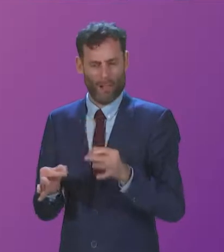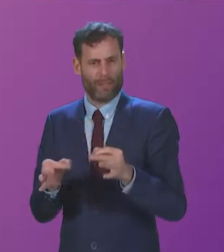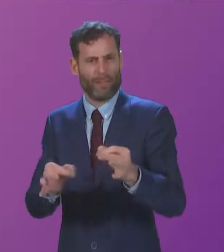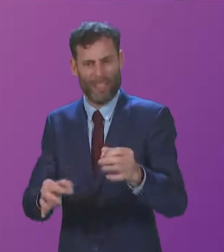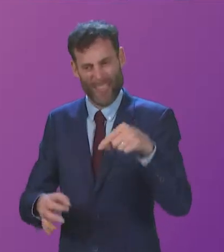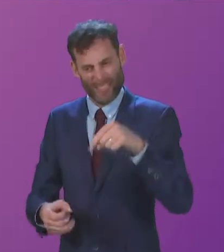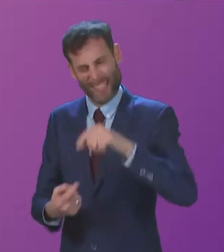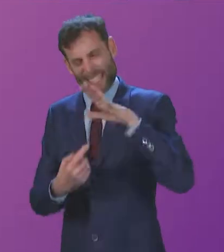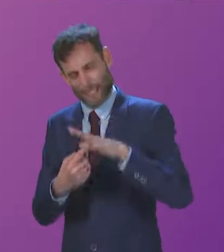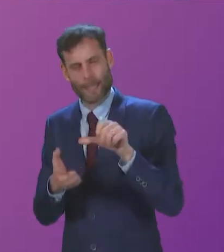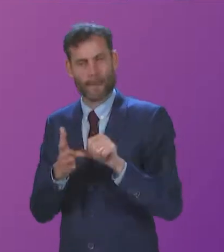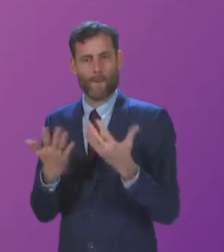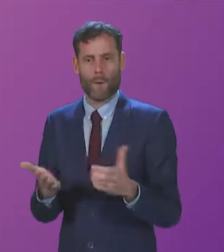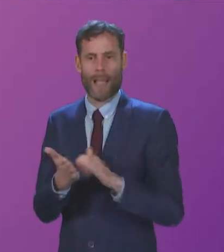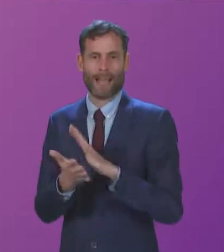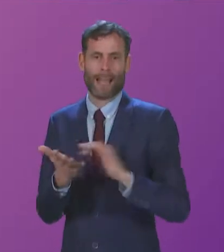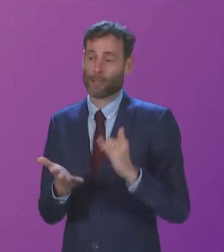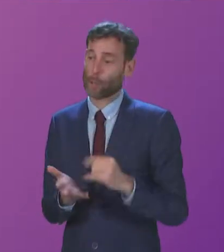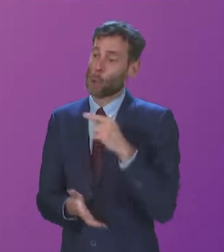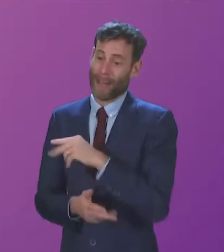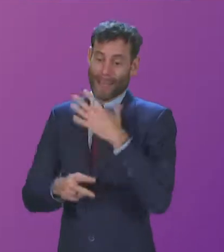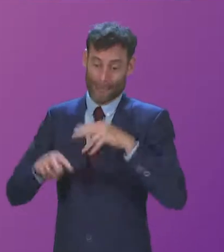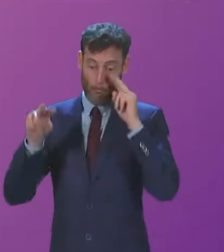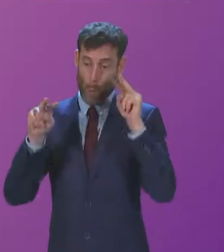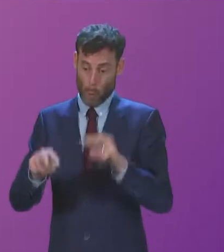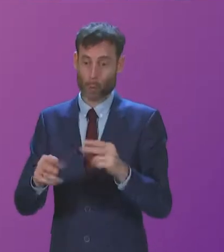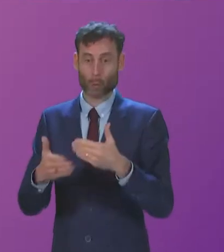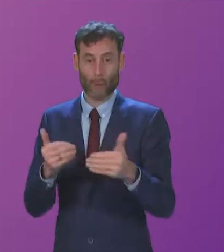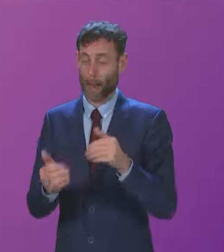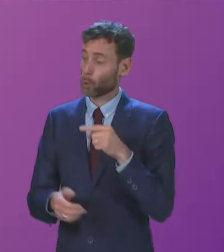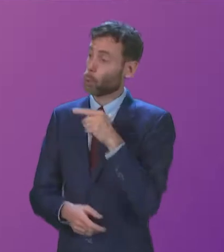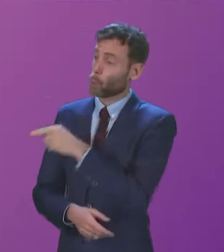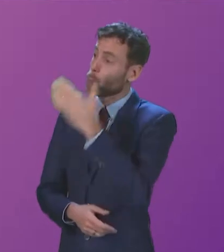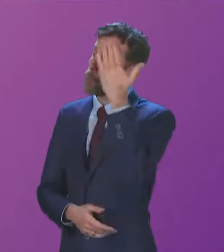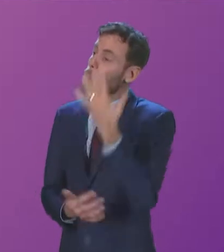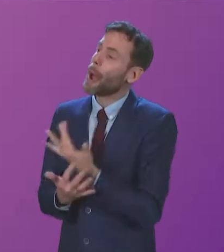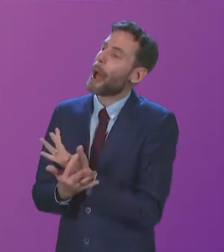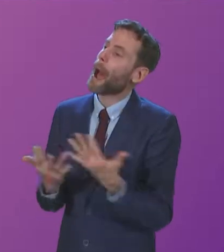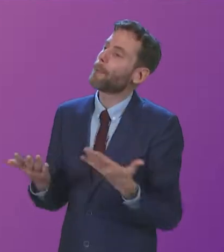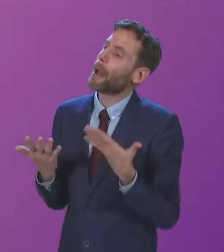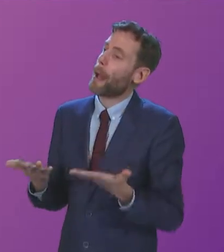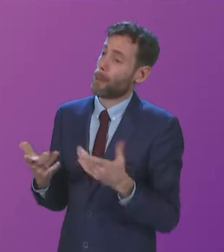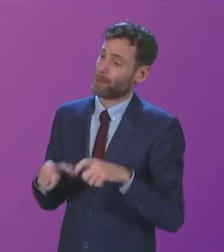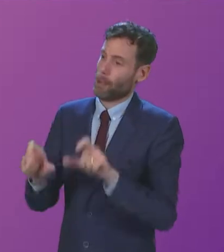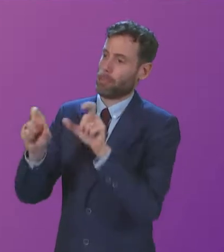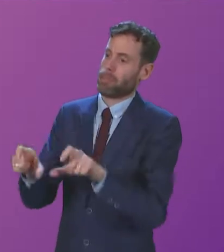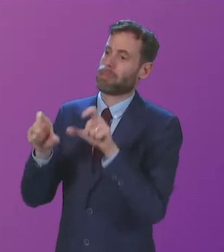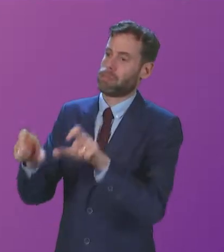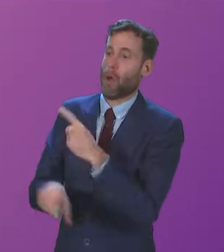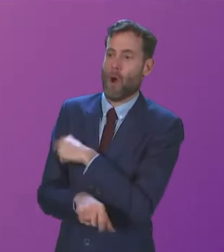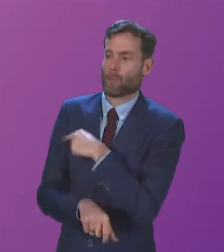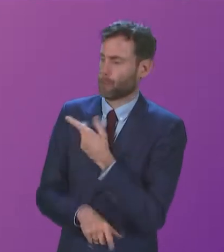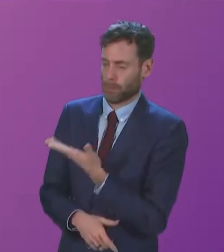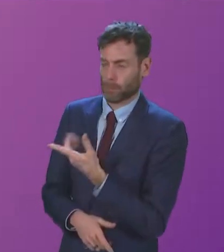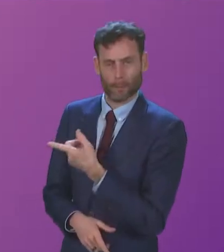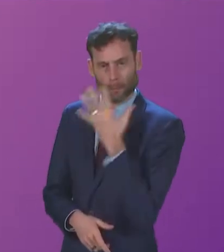facing our NHS. And the fact that he doesn't know those numbers is deeply disappointing. The Government has been talking for weeks about the approaching